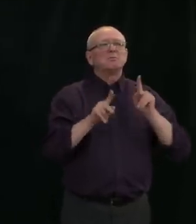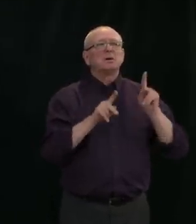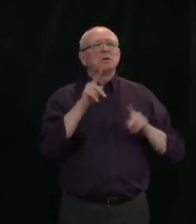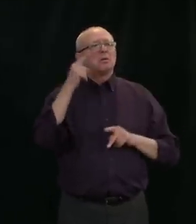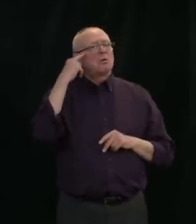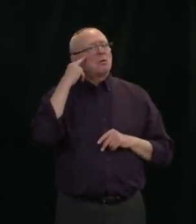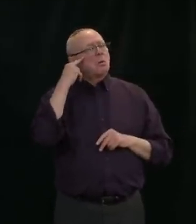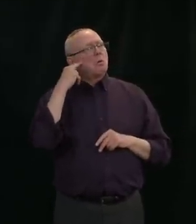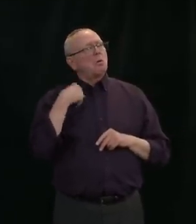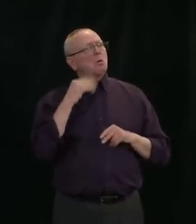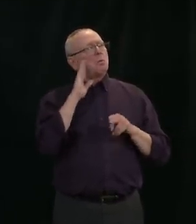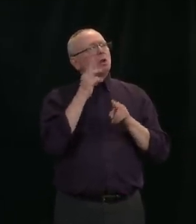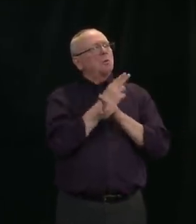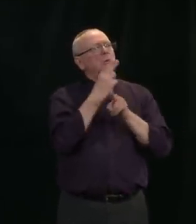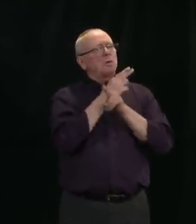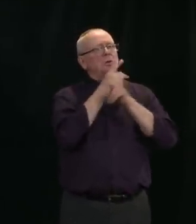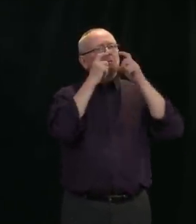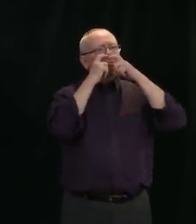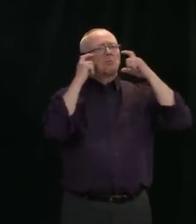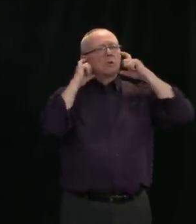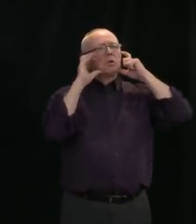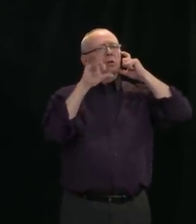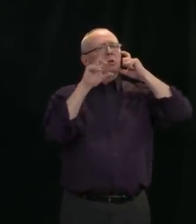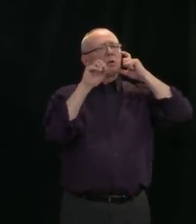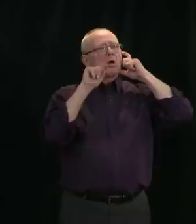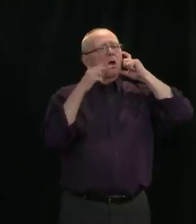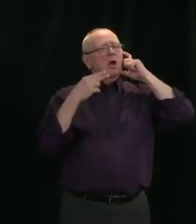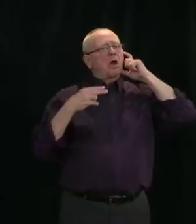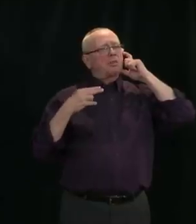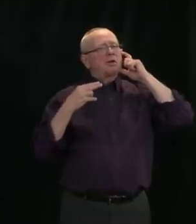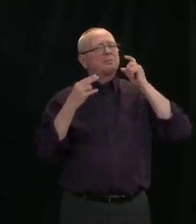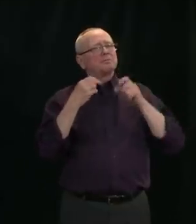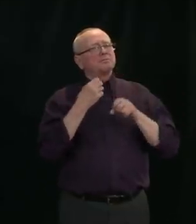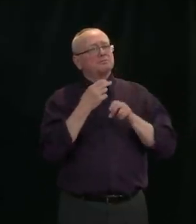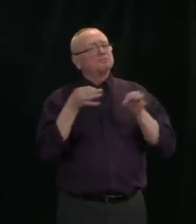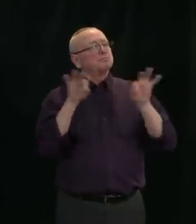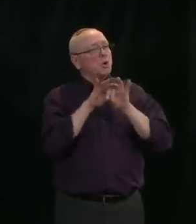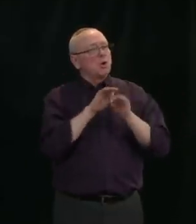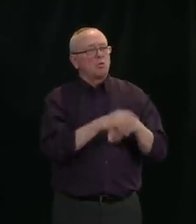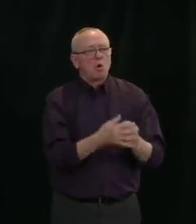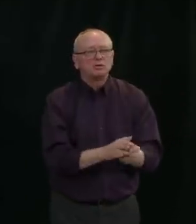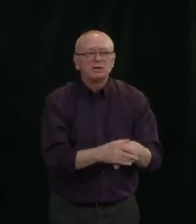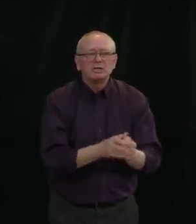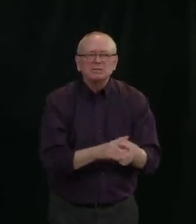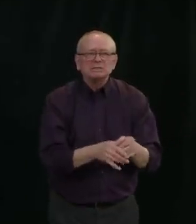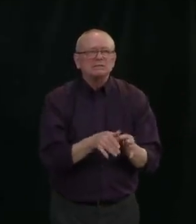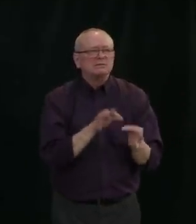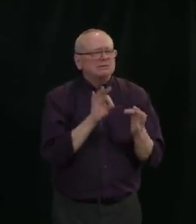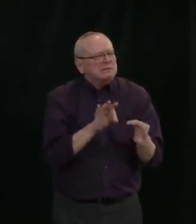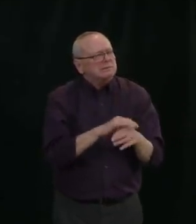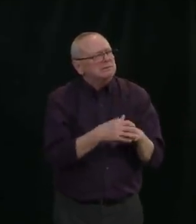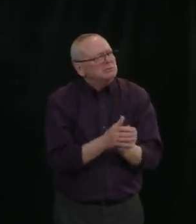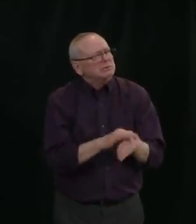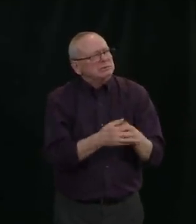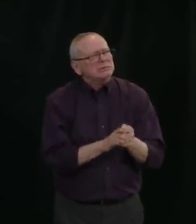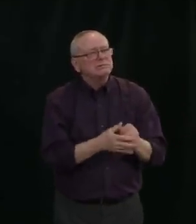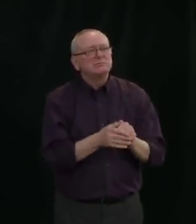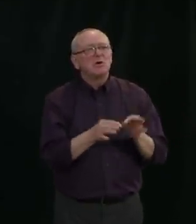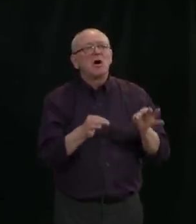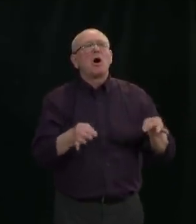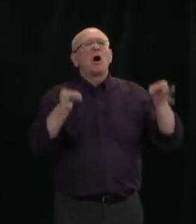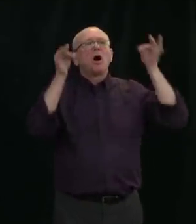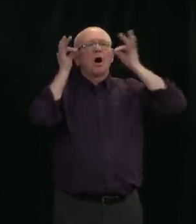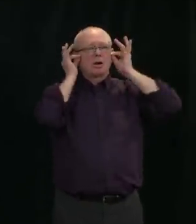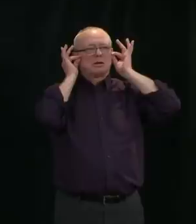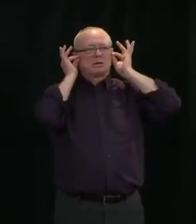are washing their hands very well before they put the mask on. And if they're taking the mask off, they need to wash their hands before they take